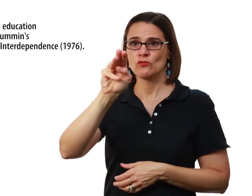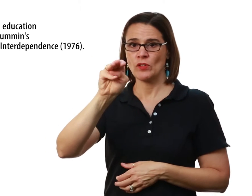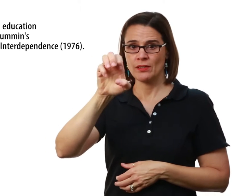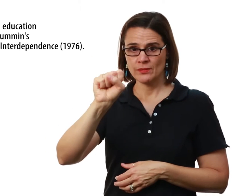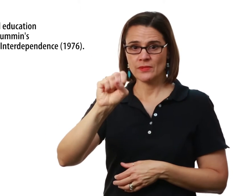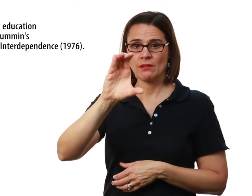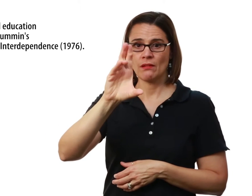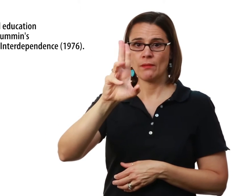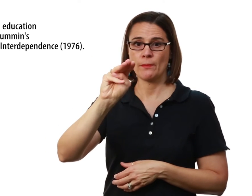Cummings